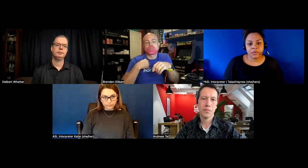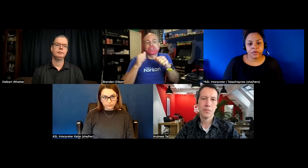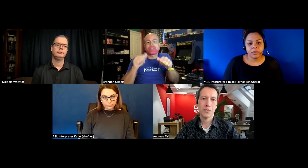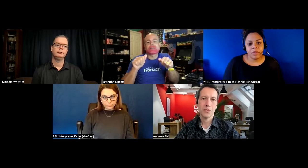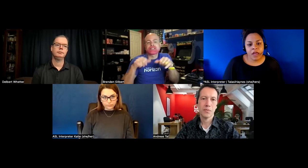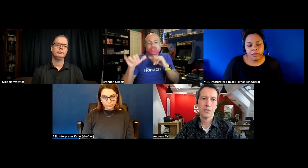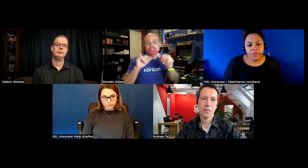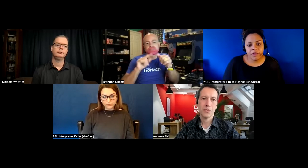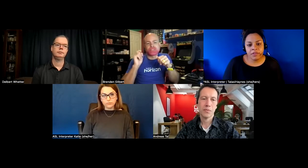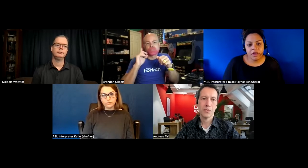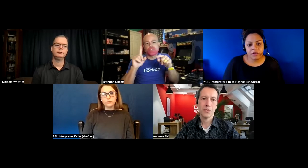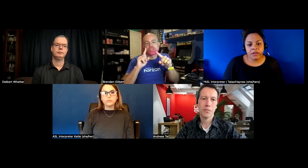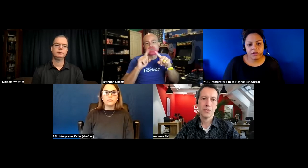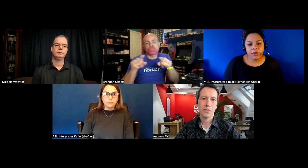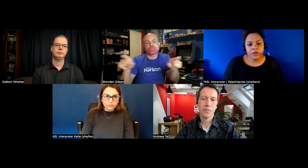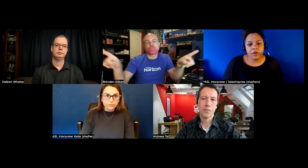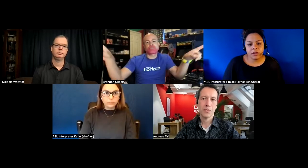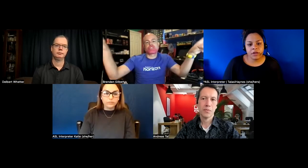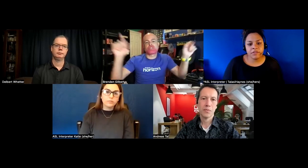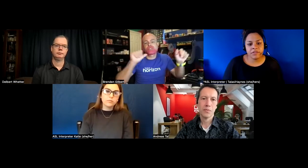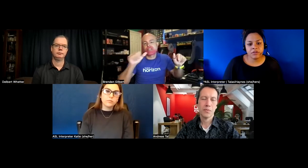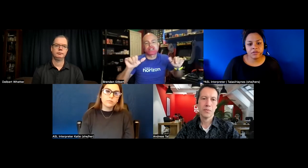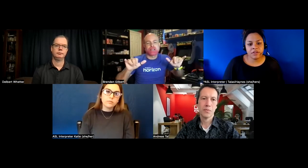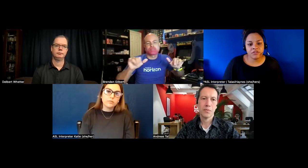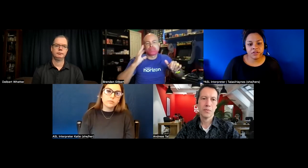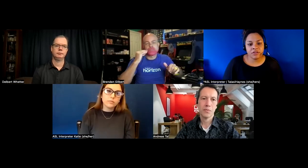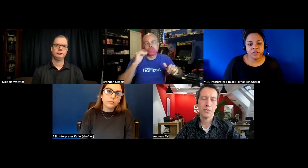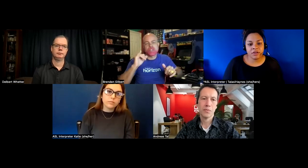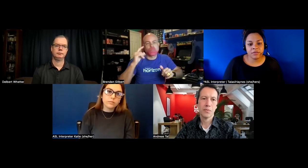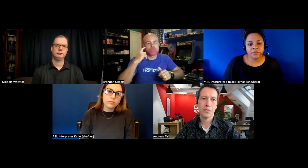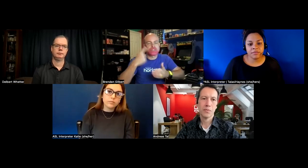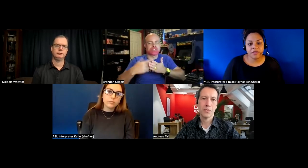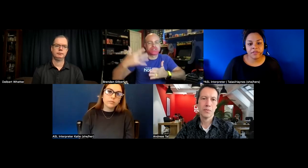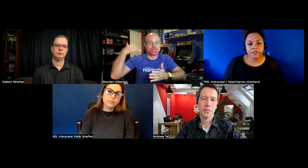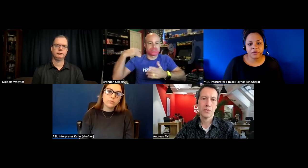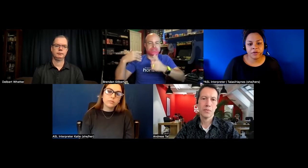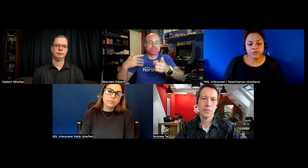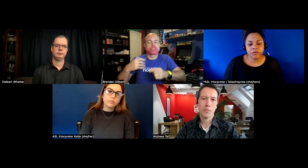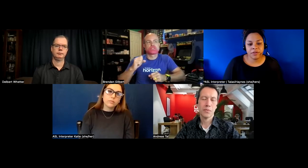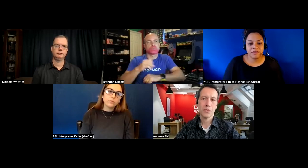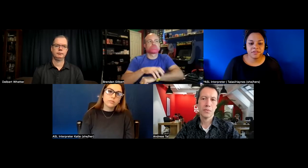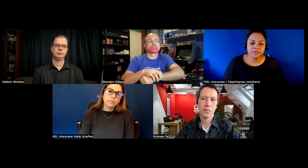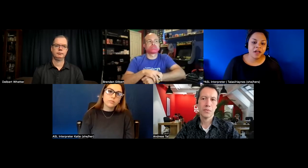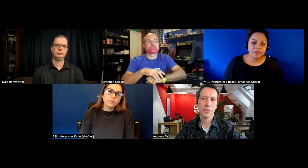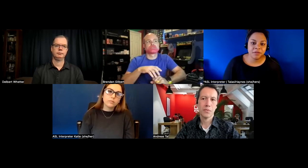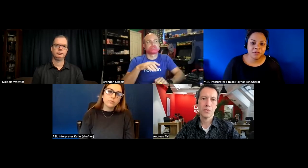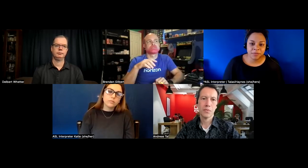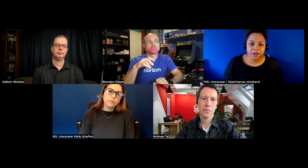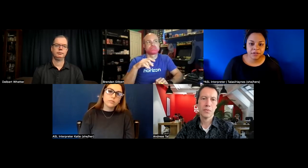i would think that if we uh have a standardization um um i think that would be crucial because it's it's not the same experience